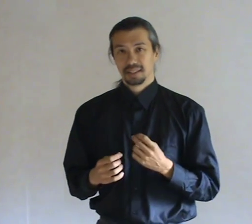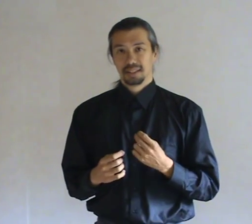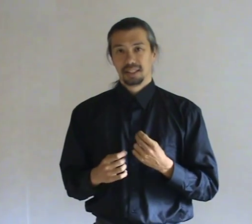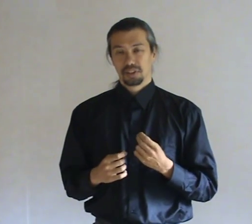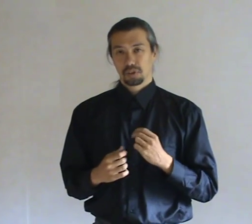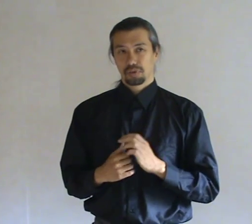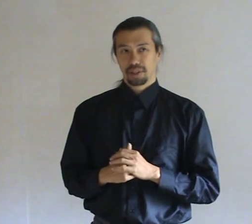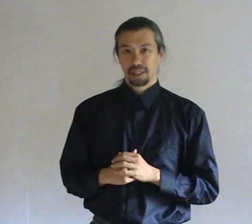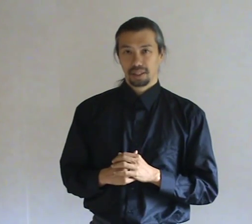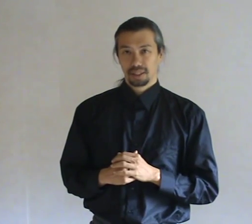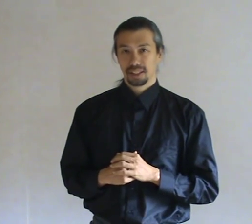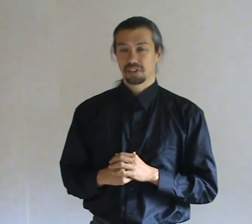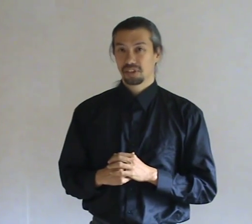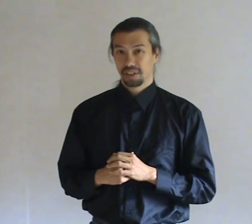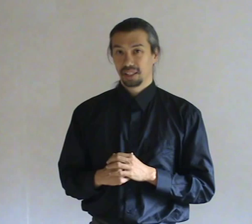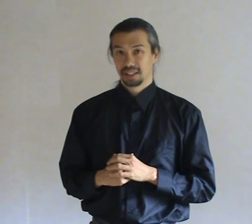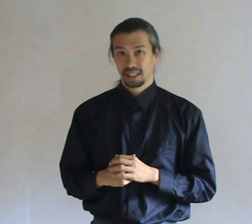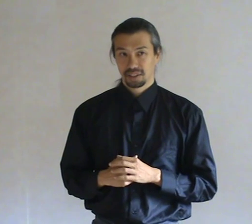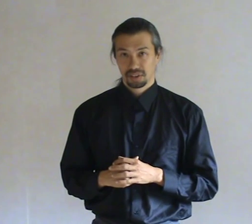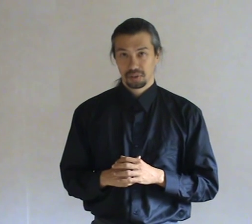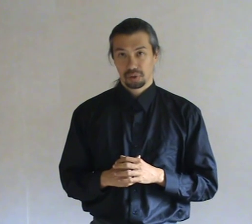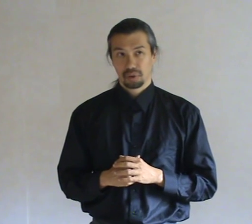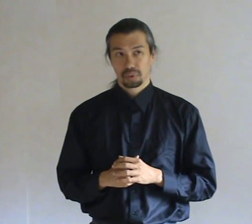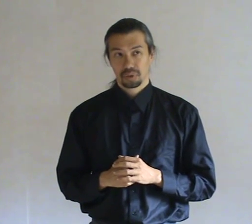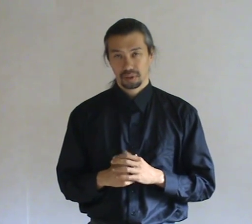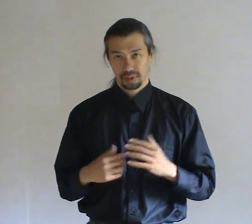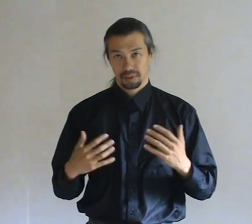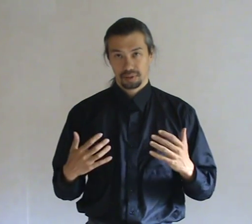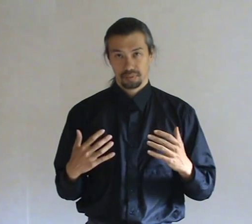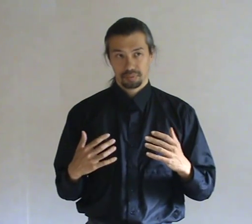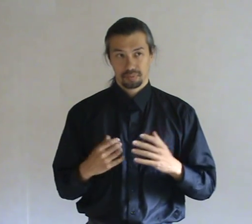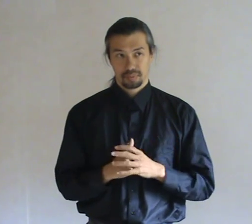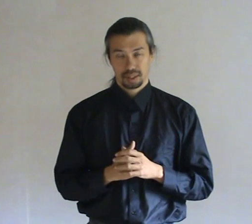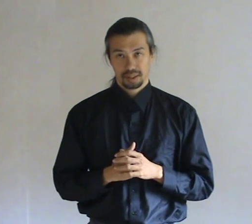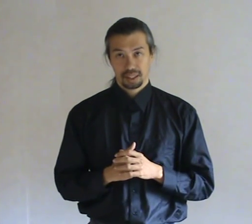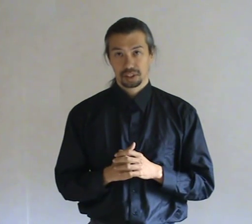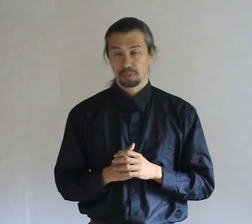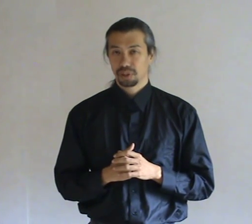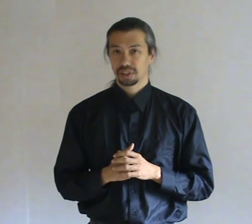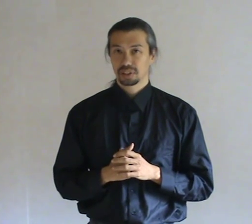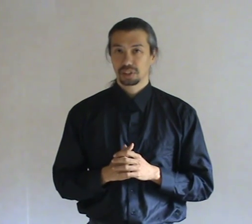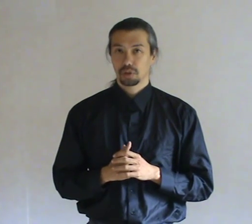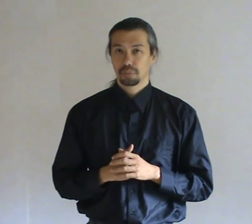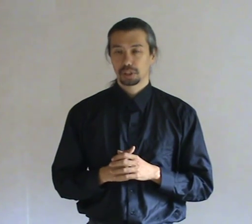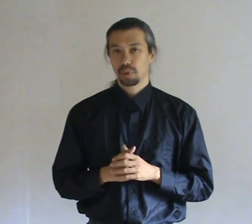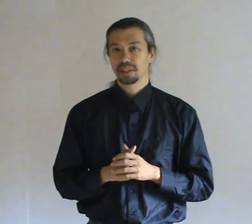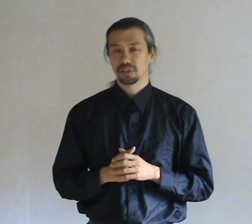It is also very necessary that your own energy body does not share too much weakness.